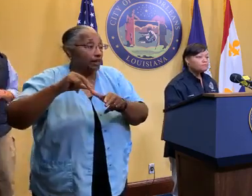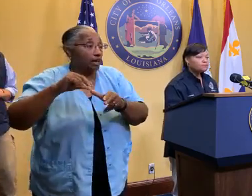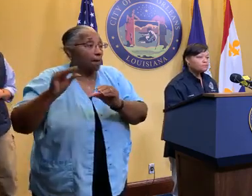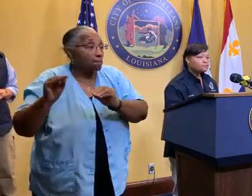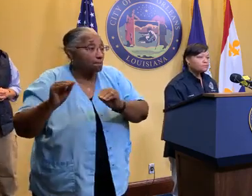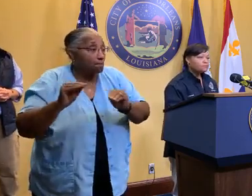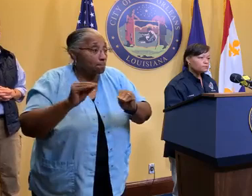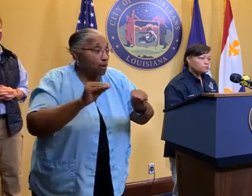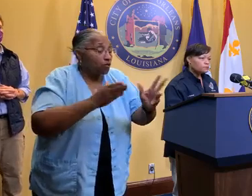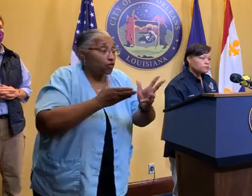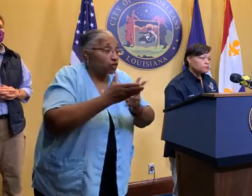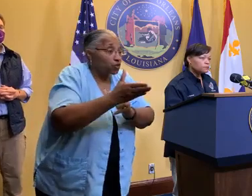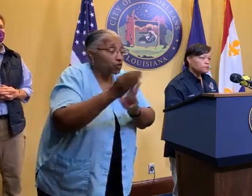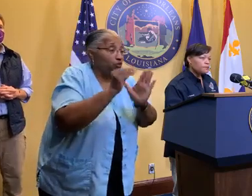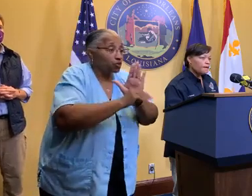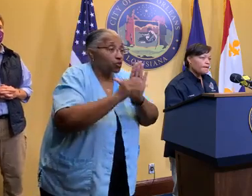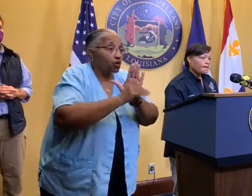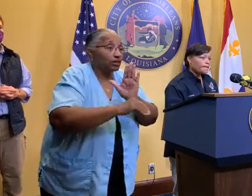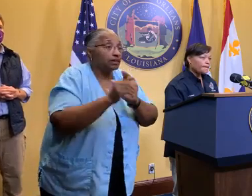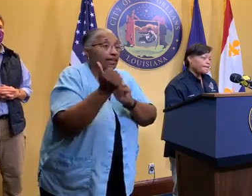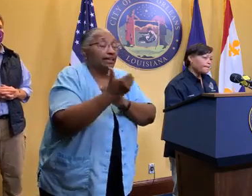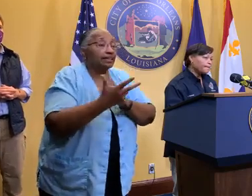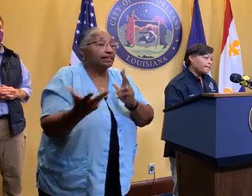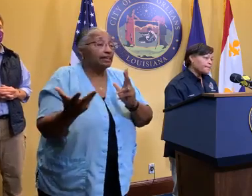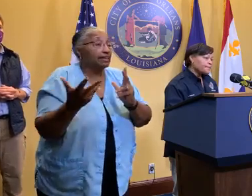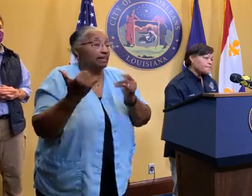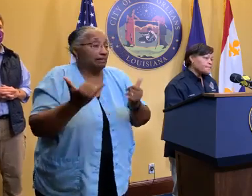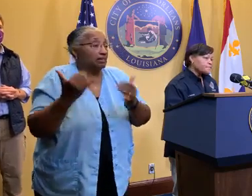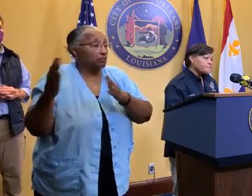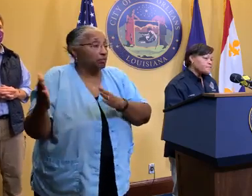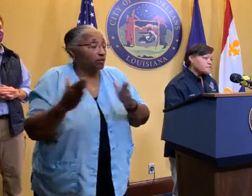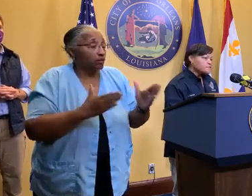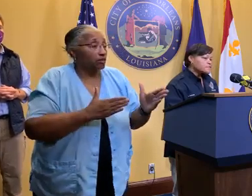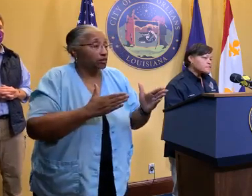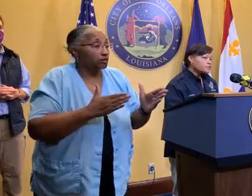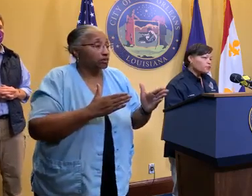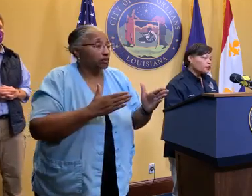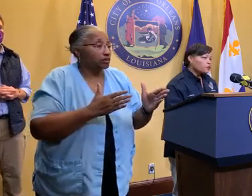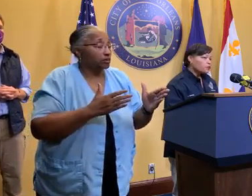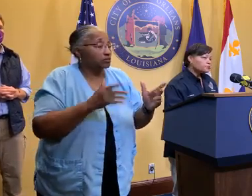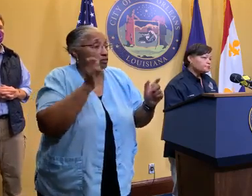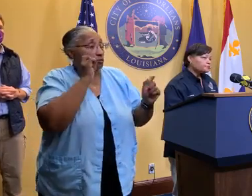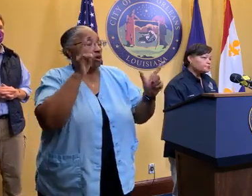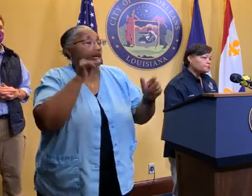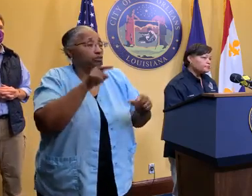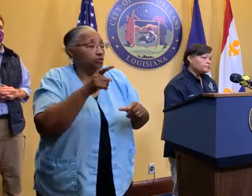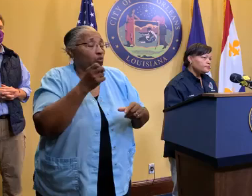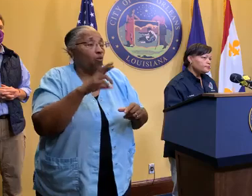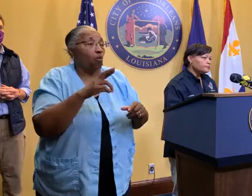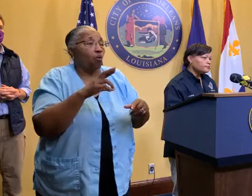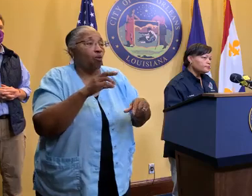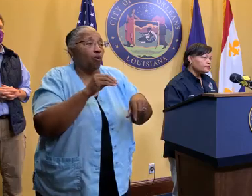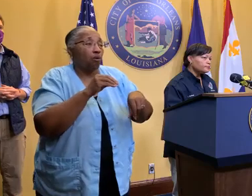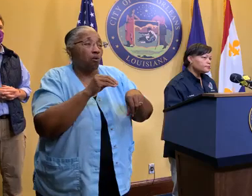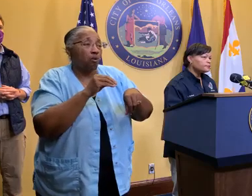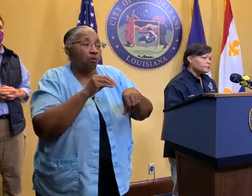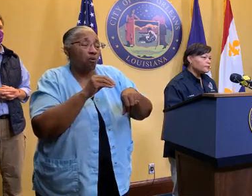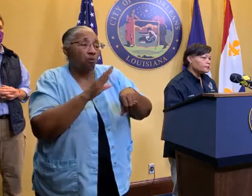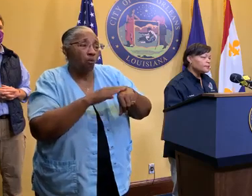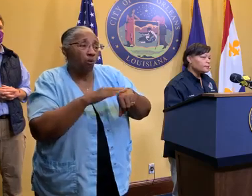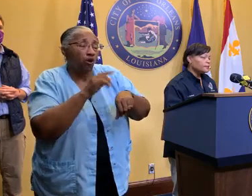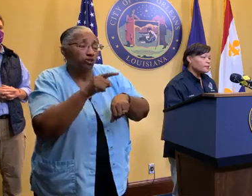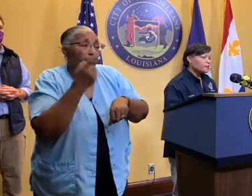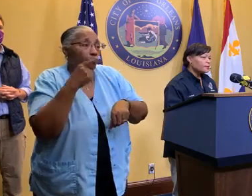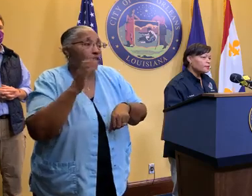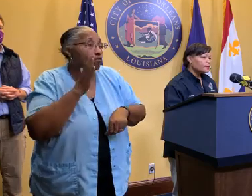New Orleans proper. Did anything in this preparation kind of teach you or kind of advise you for storm preparations in the future,